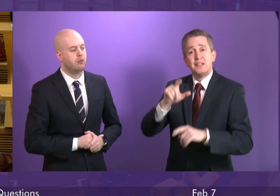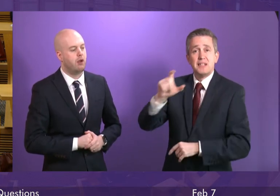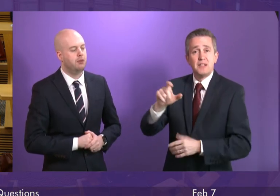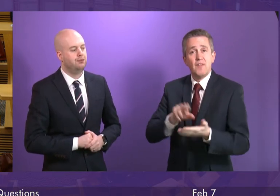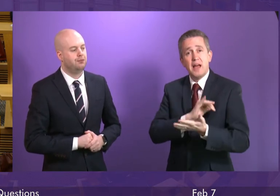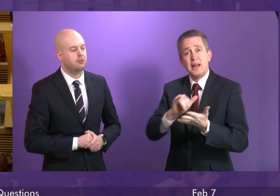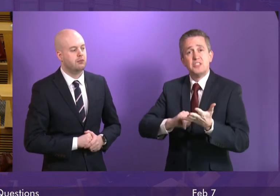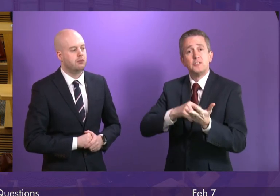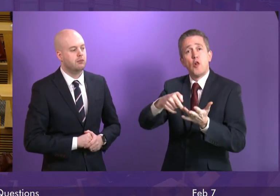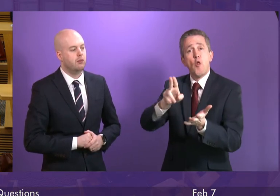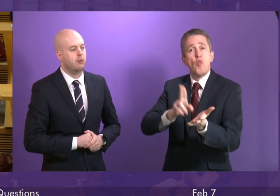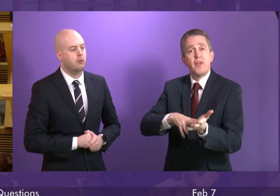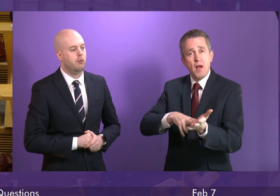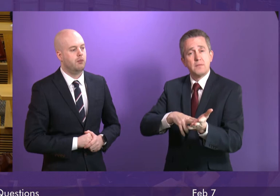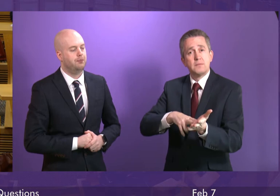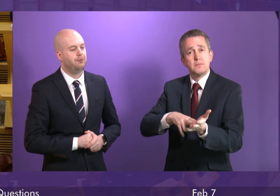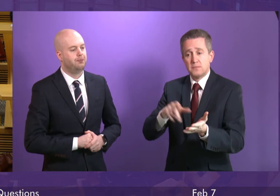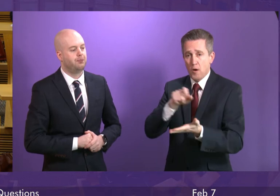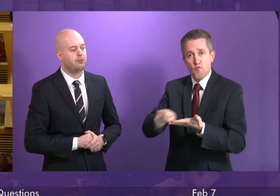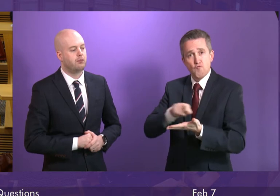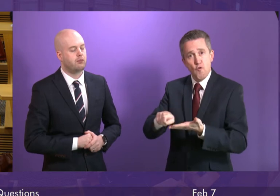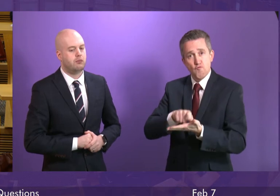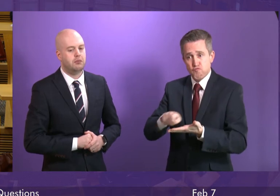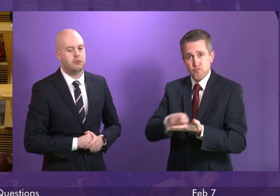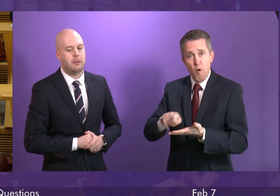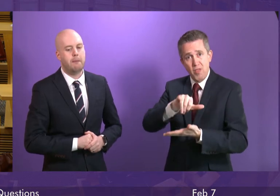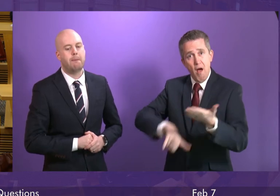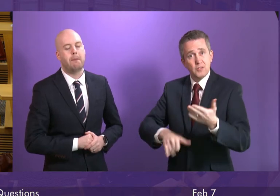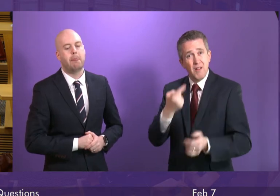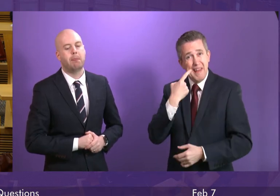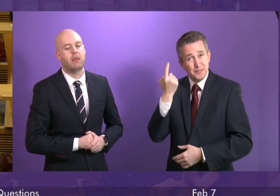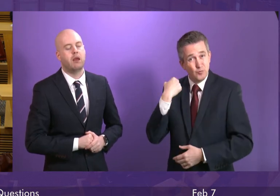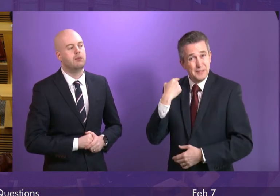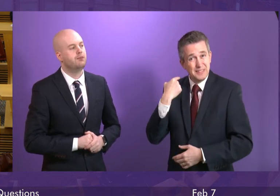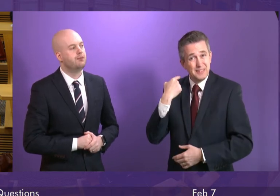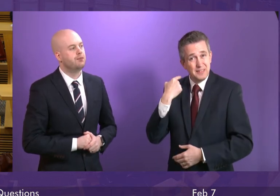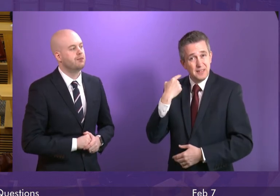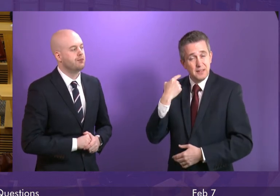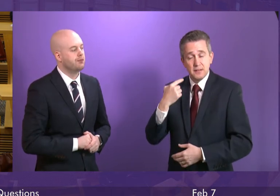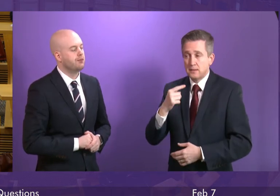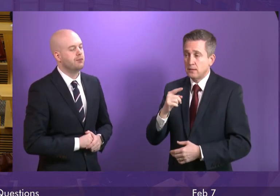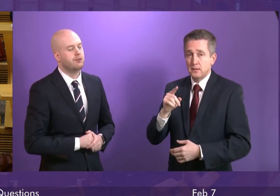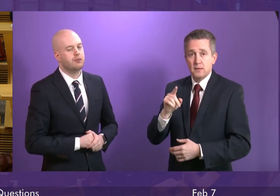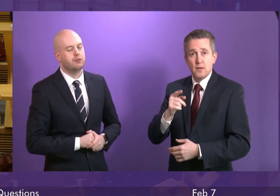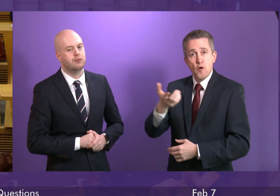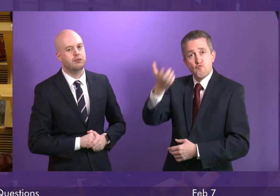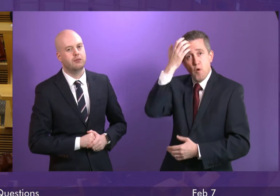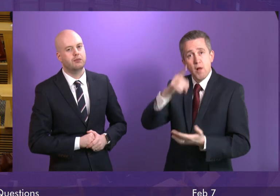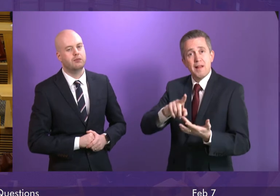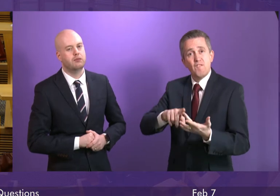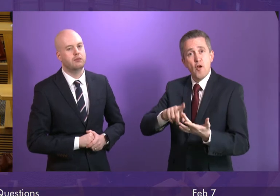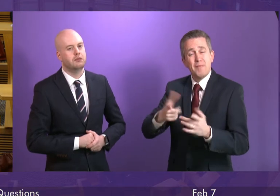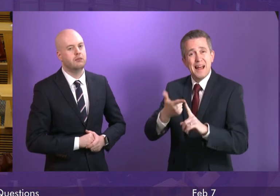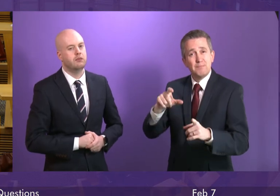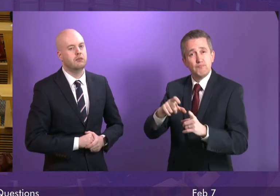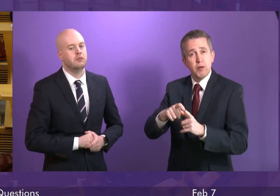NHS Lothian, wrote this just last week. For a hospital the size of the Royal Infirmary of